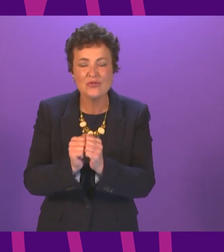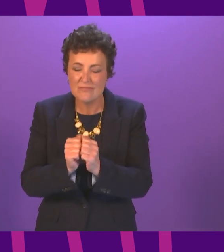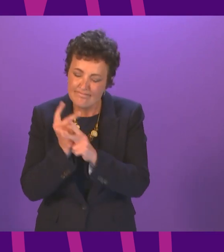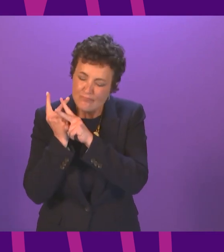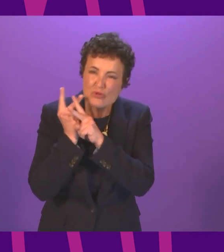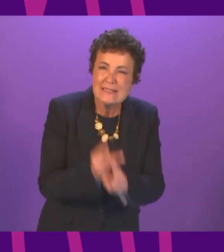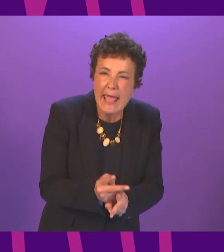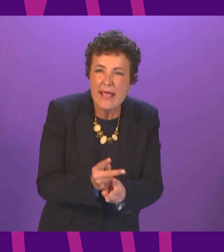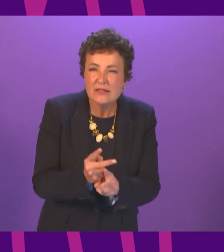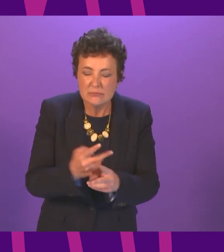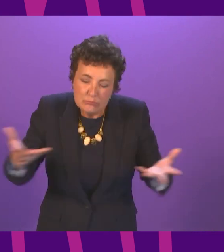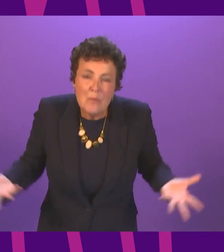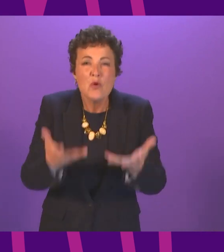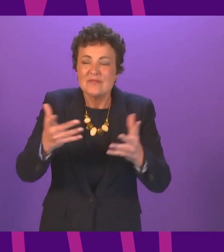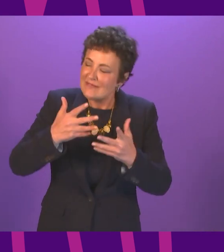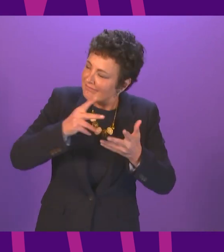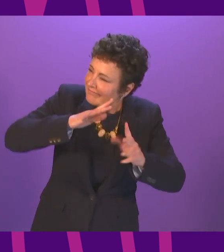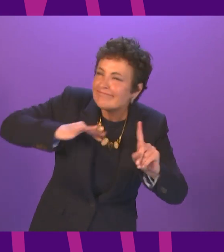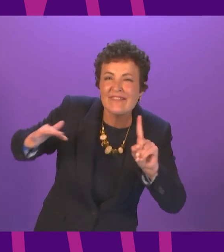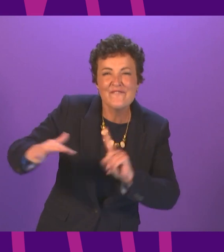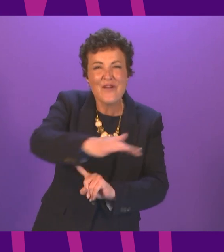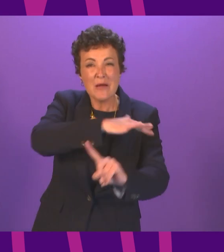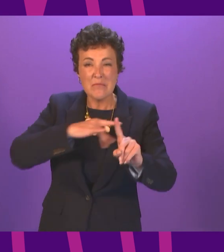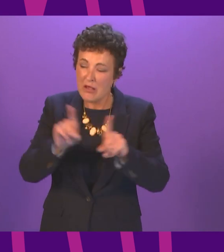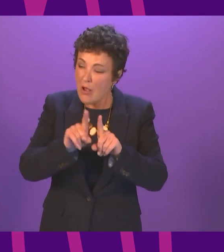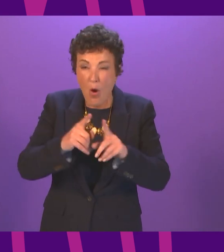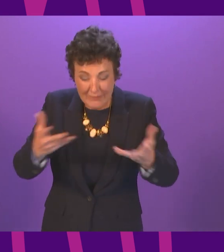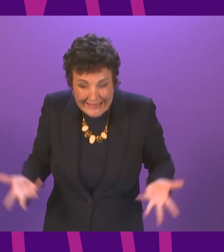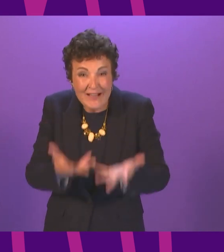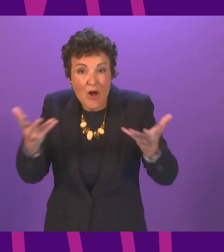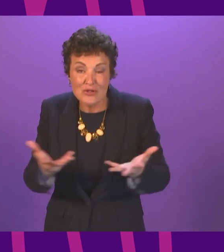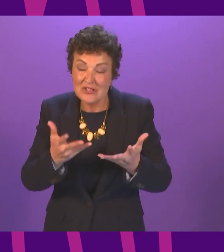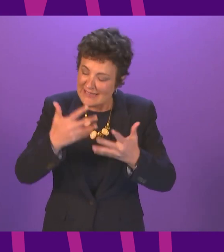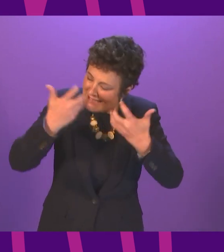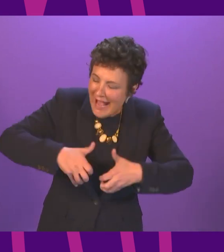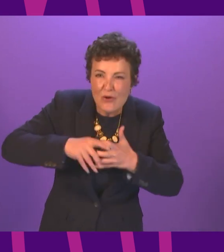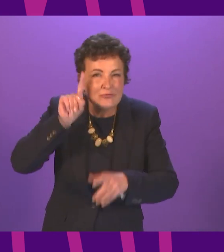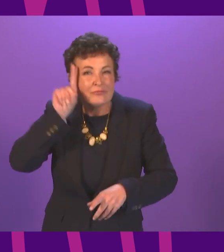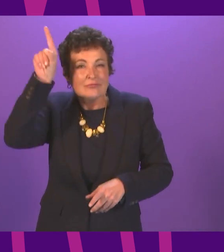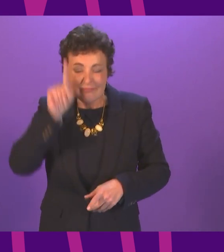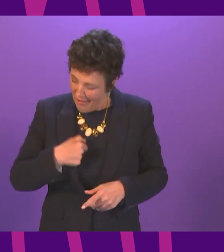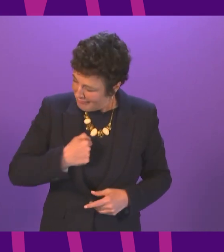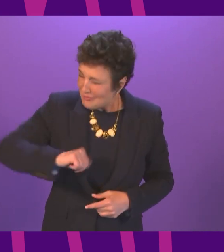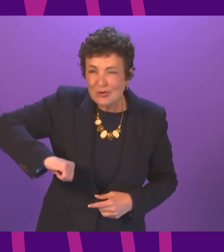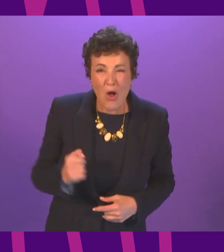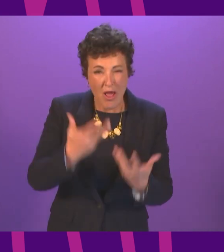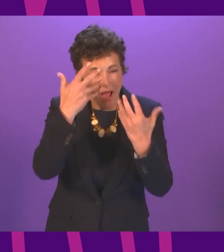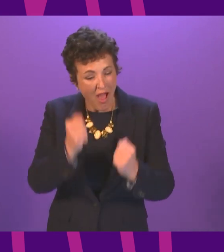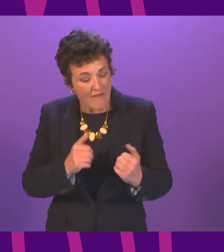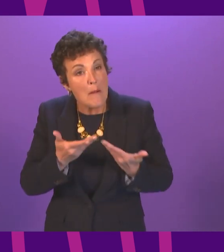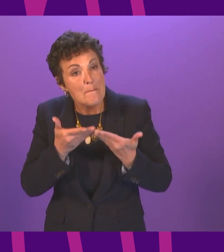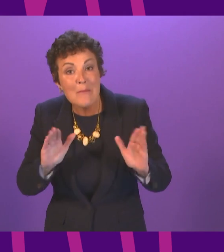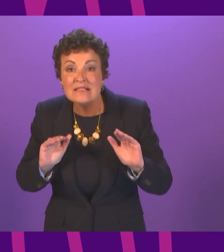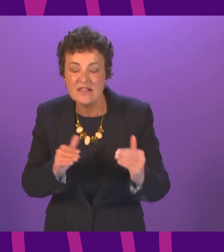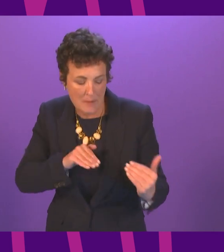natural environment, its cultural heritage and its technological innovation, a country with public services that meet the needs of its